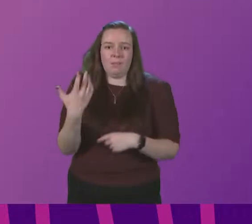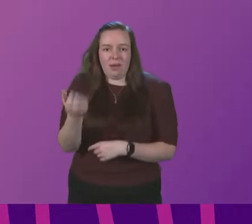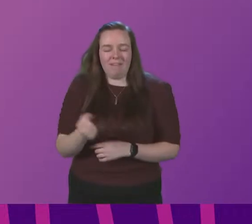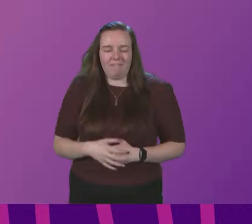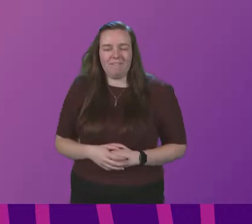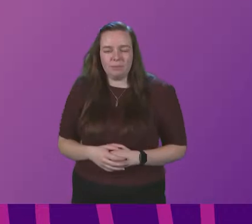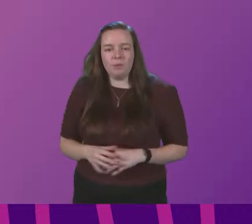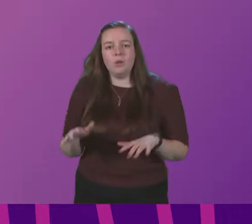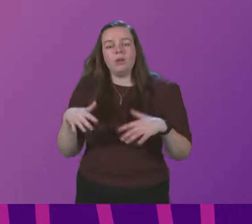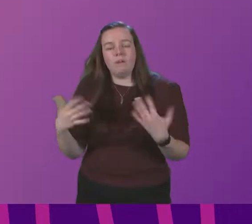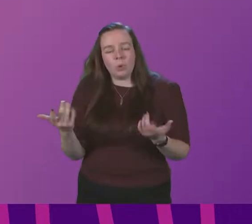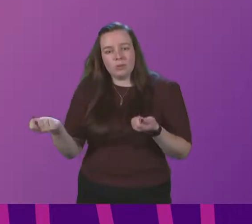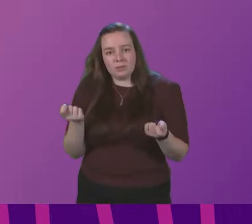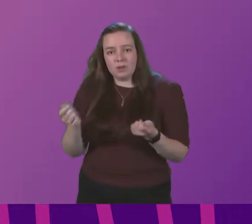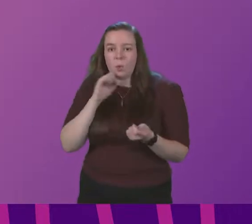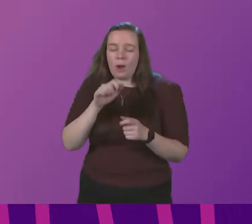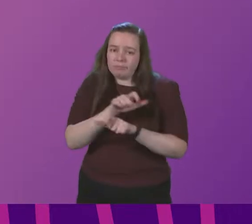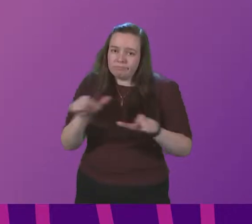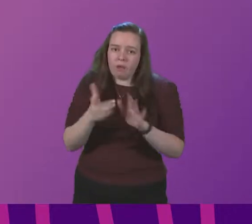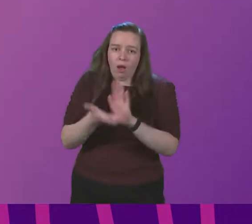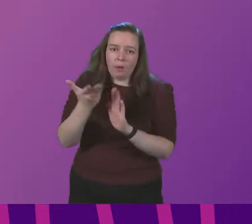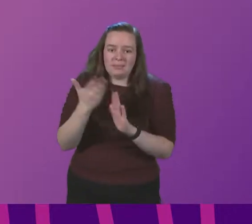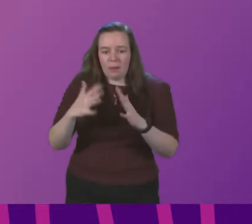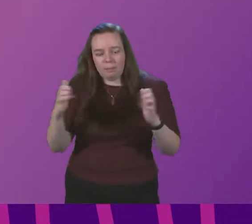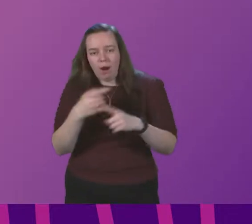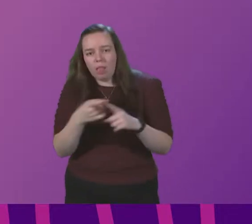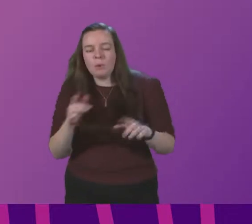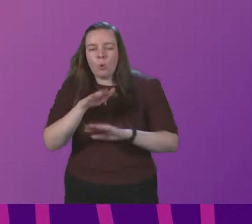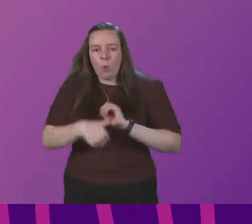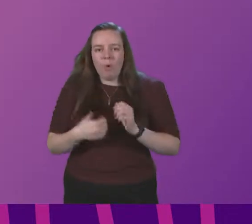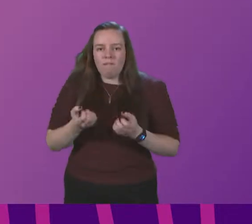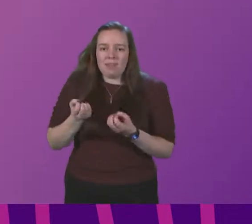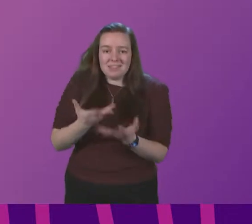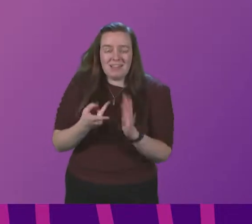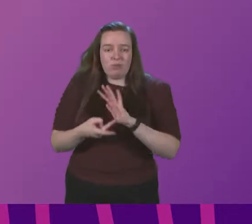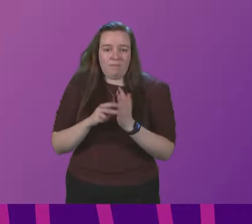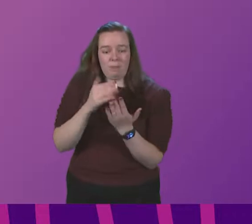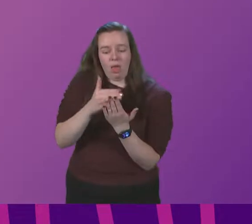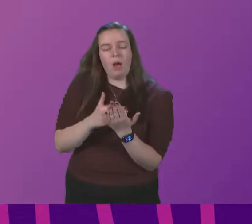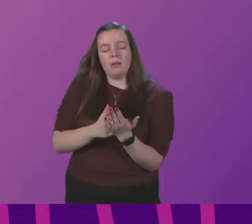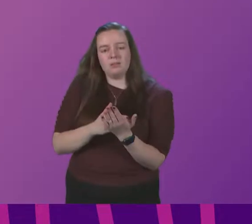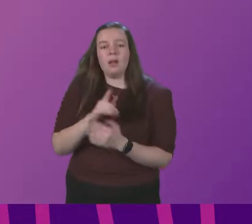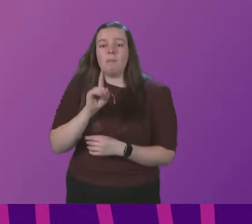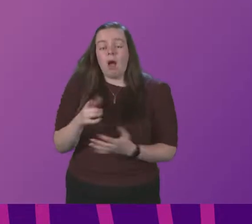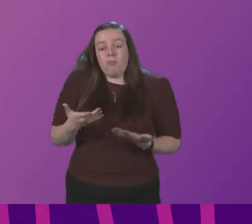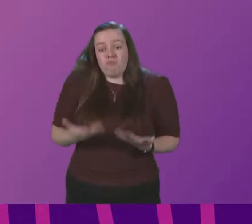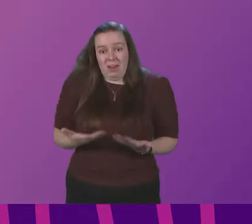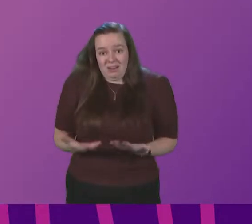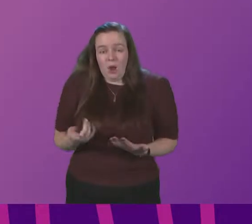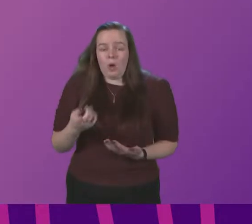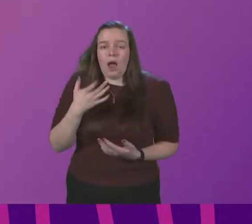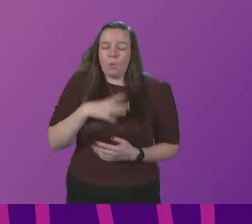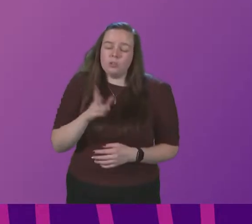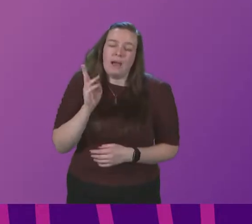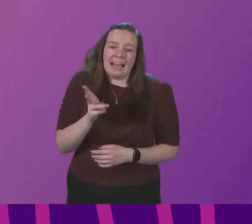We will, of course, Presiding Officer, keep Parliament updated on the delivery of these plans. However, at this stage, I want